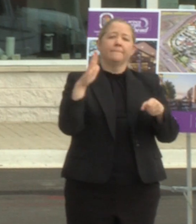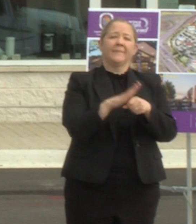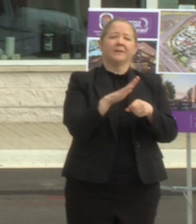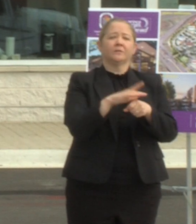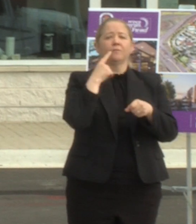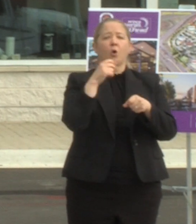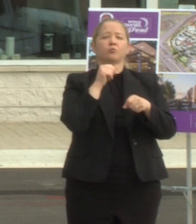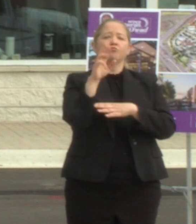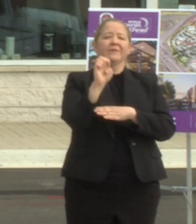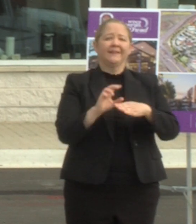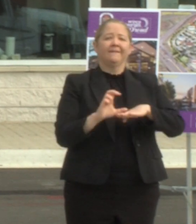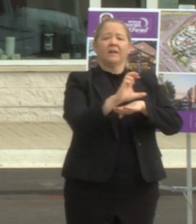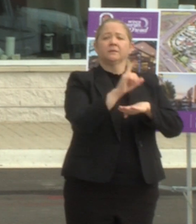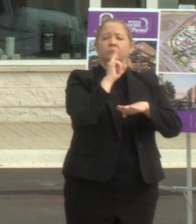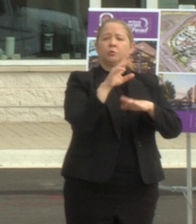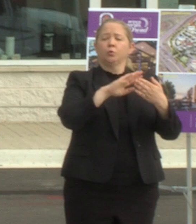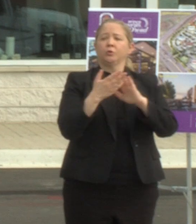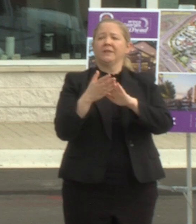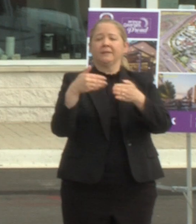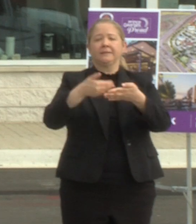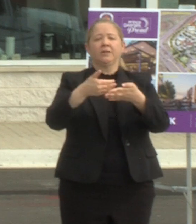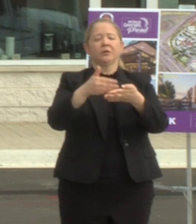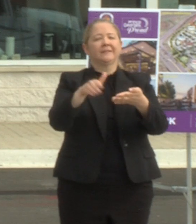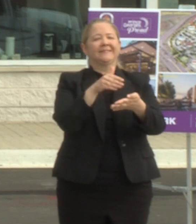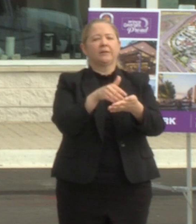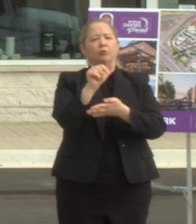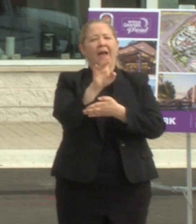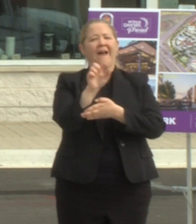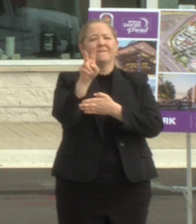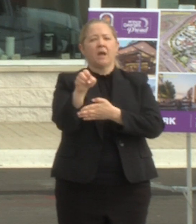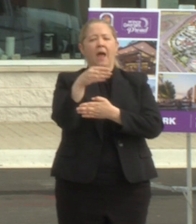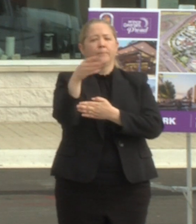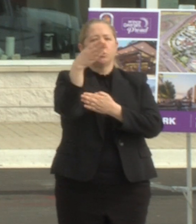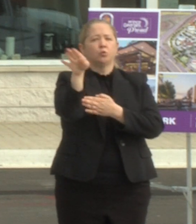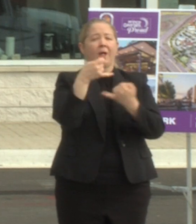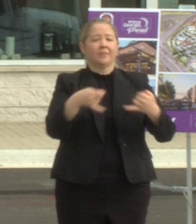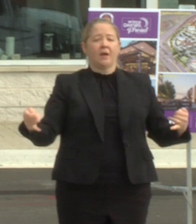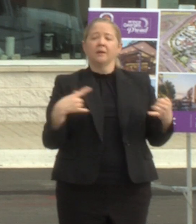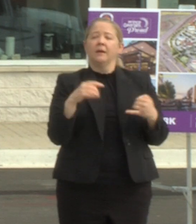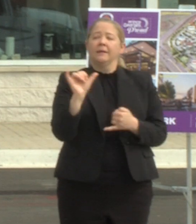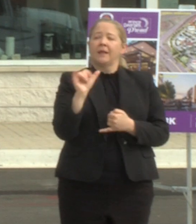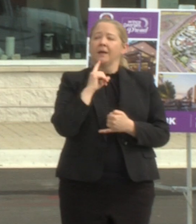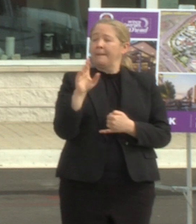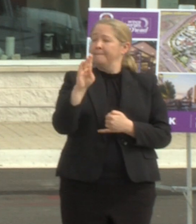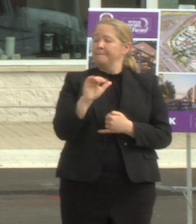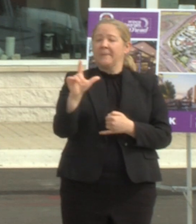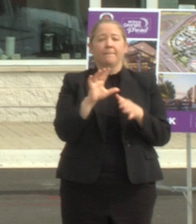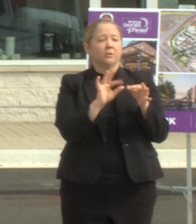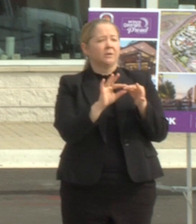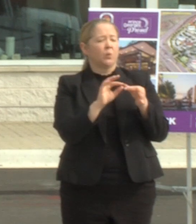communities along the central avenue and blue line corridor as lloyd mentioned we're partnered on this epiphany project and for us